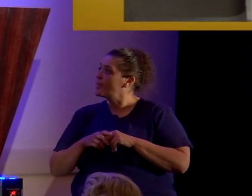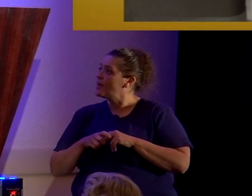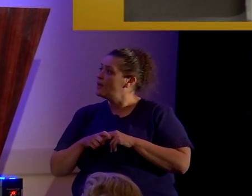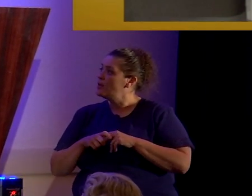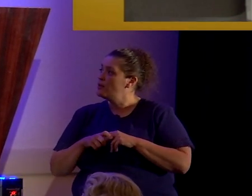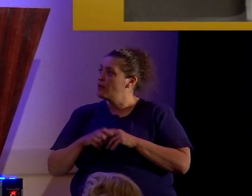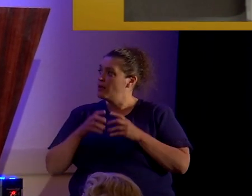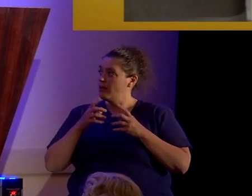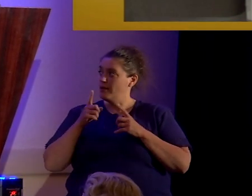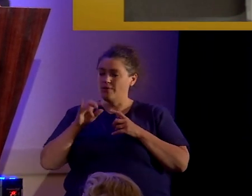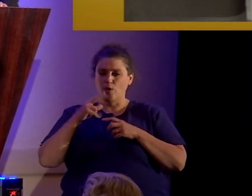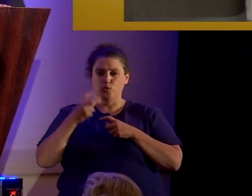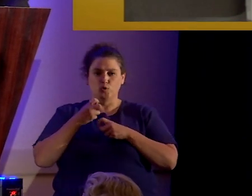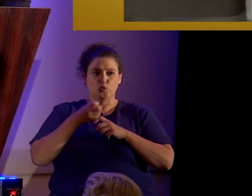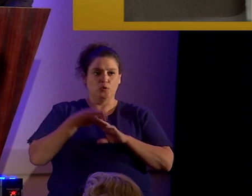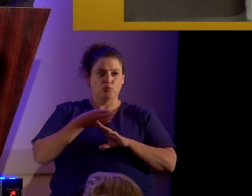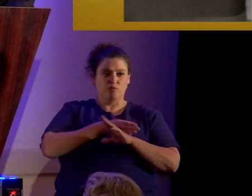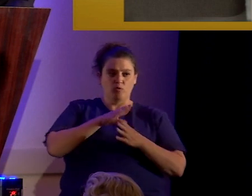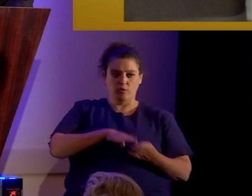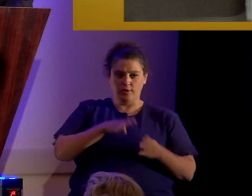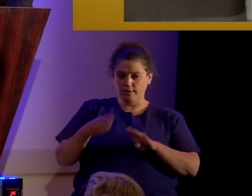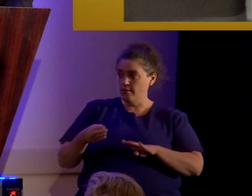This is just two years before Smith's death.